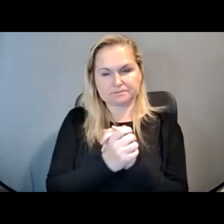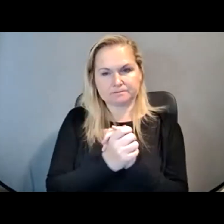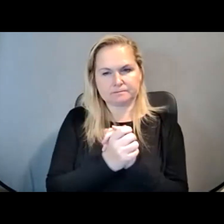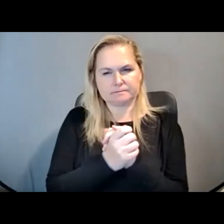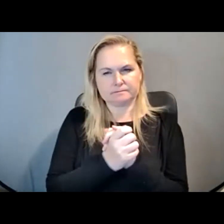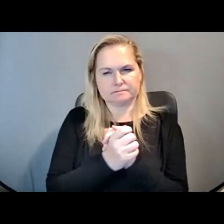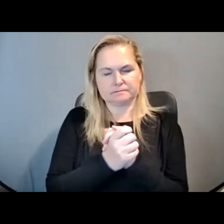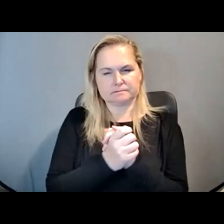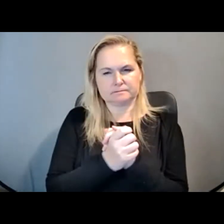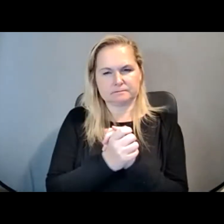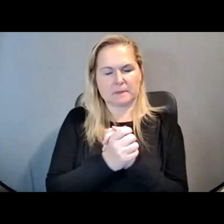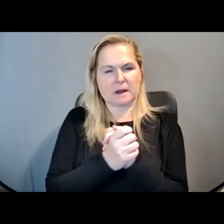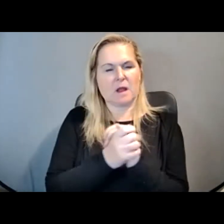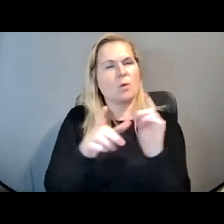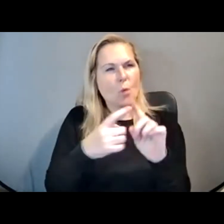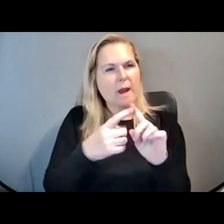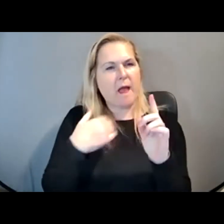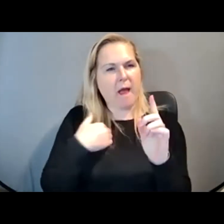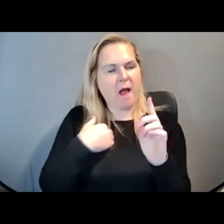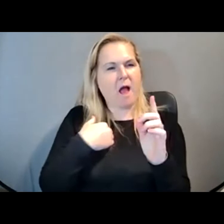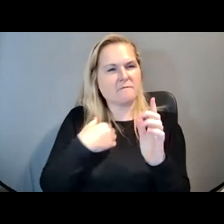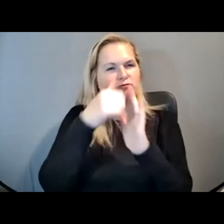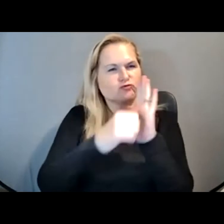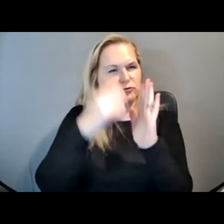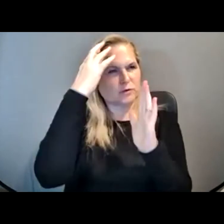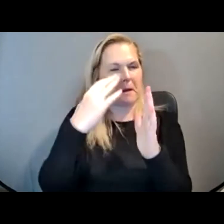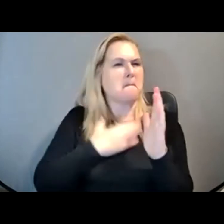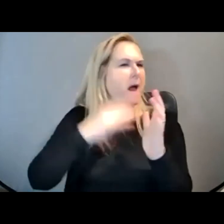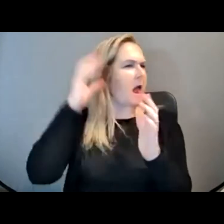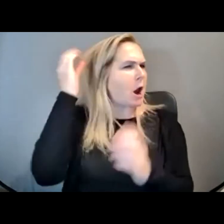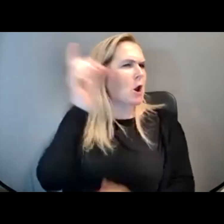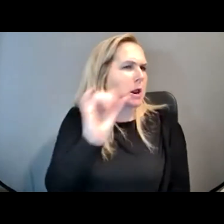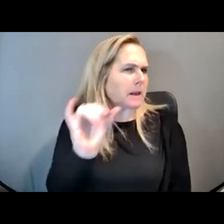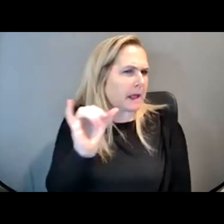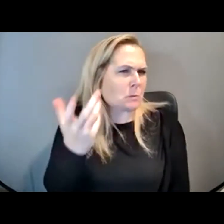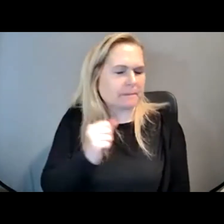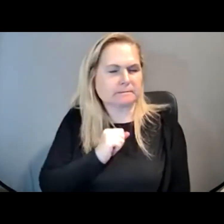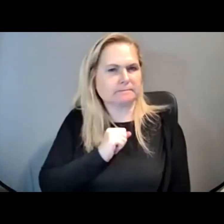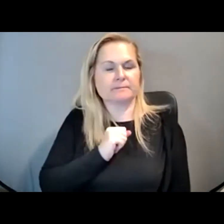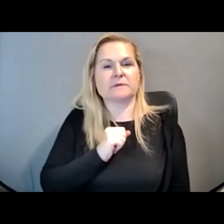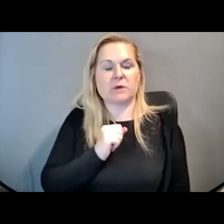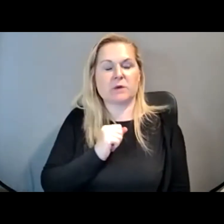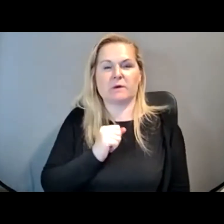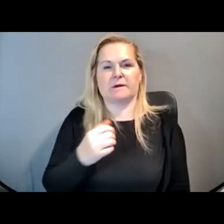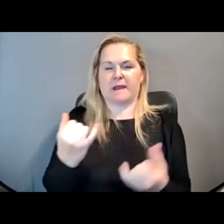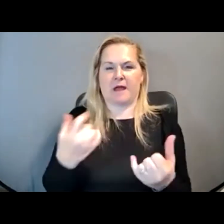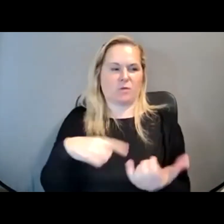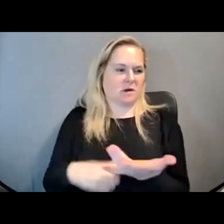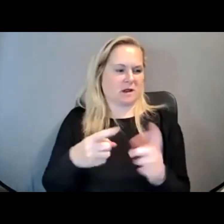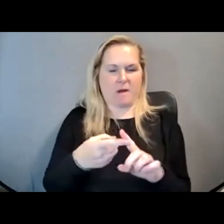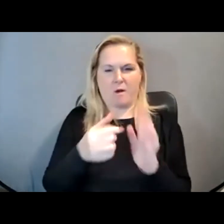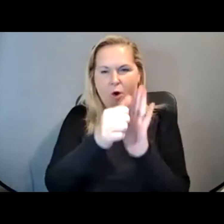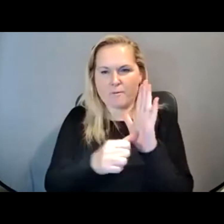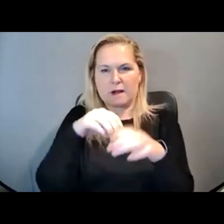what is the haircut going to look like coming out of this? Right? So, you know, here we are talking about operating in my